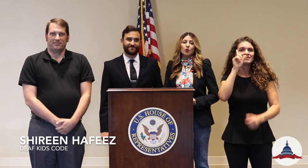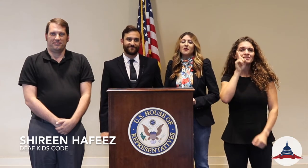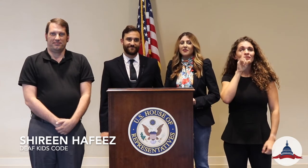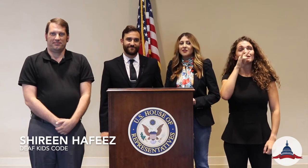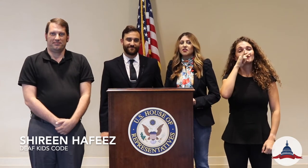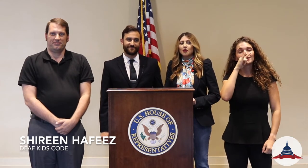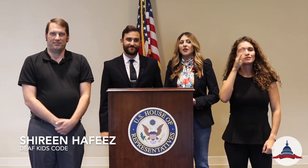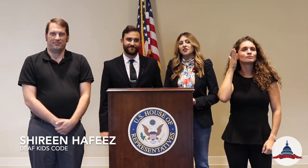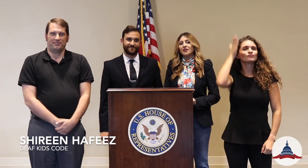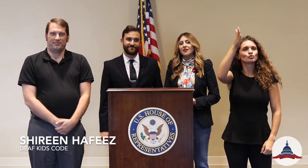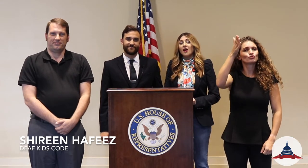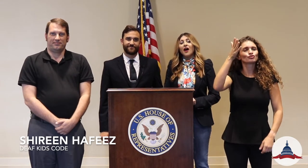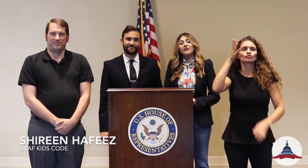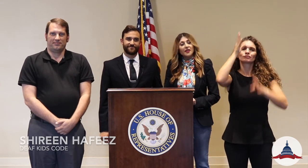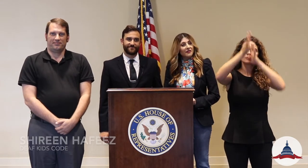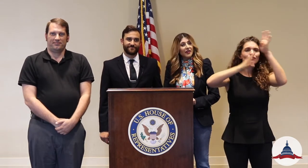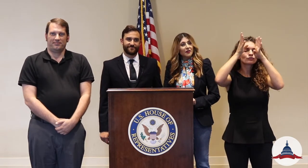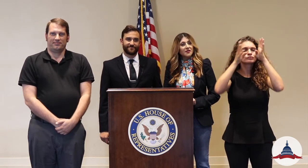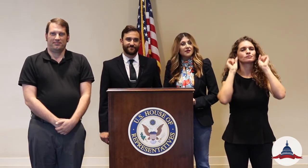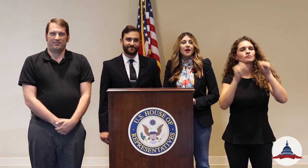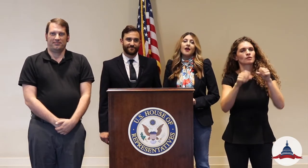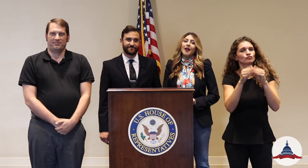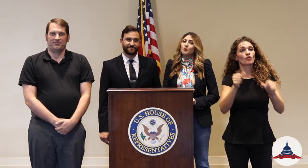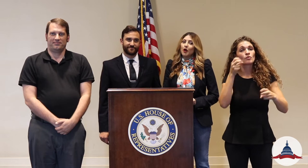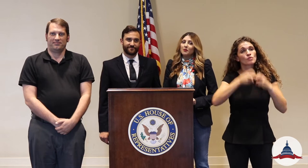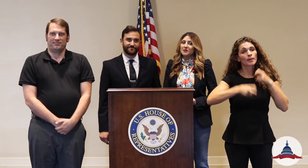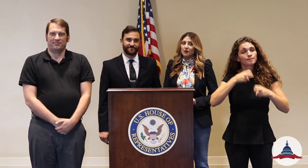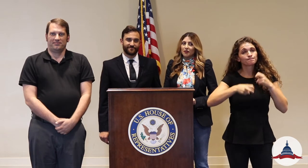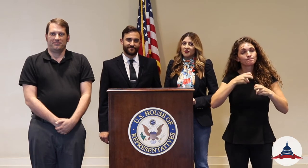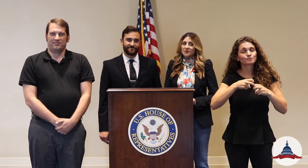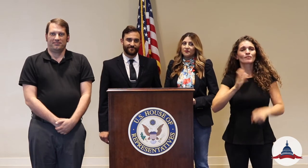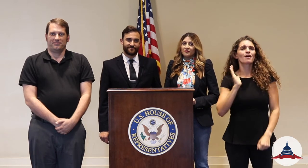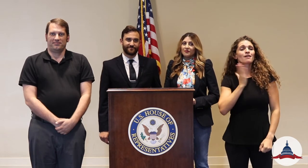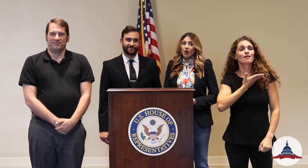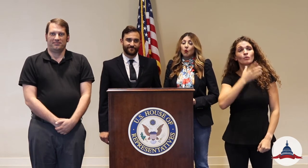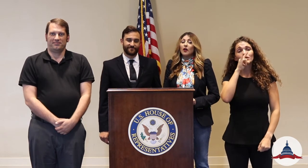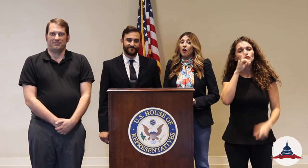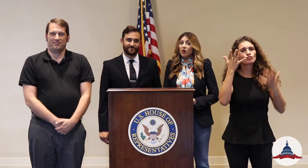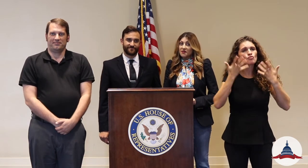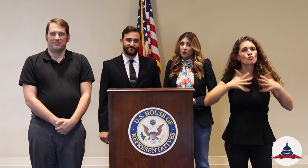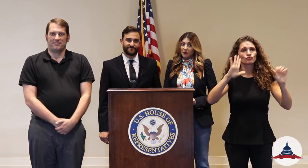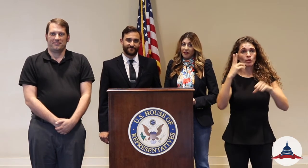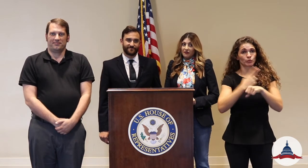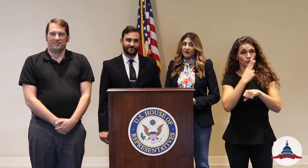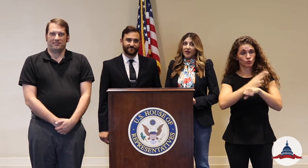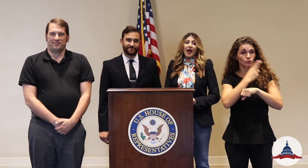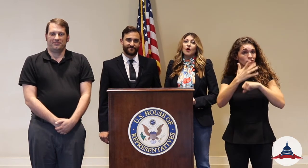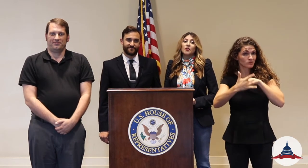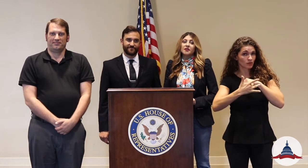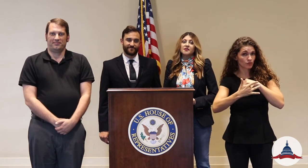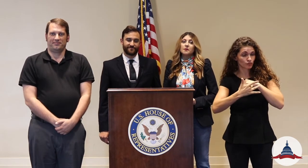kids will be the next generation of innovators and problem solvers. We also believe